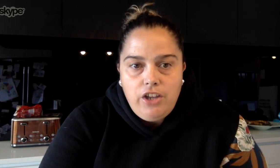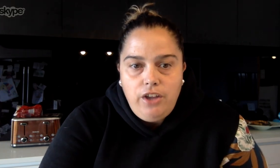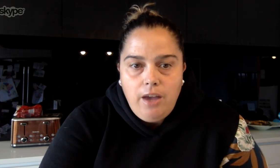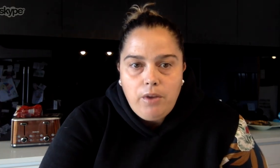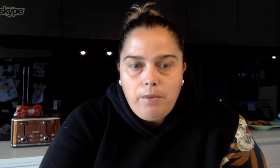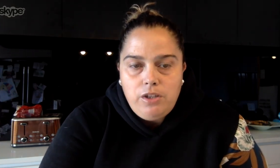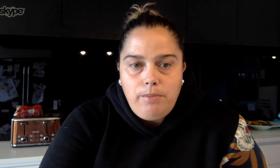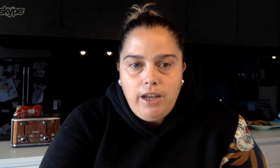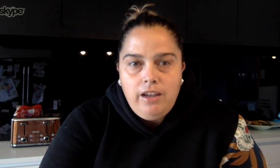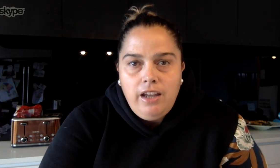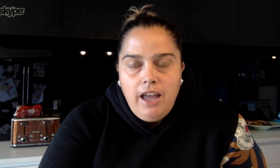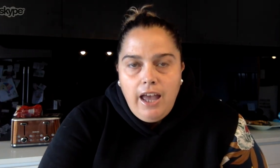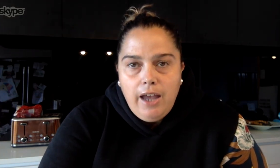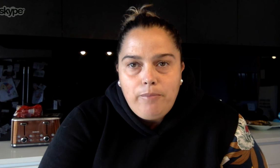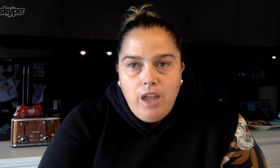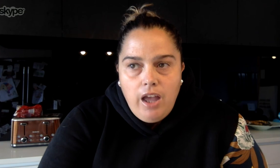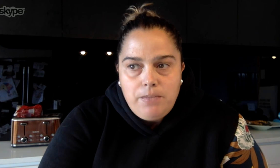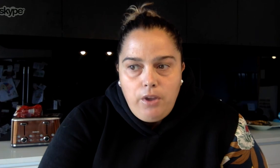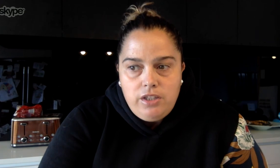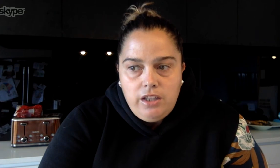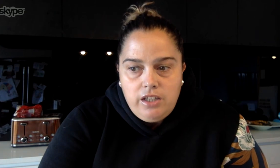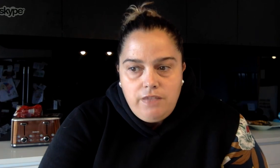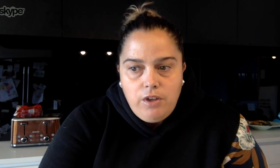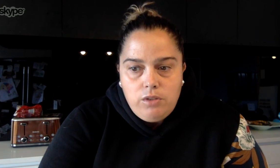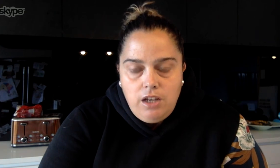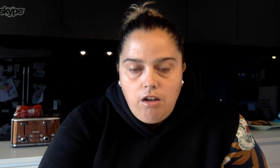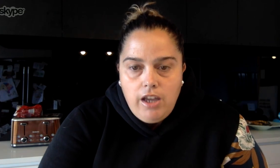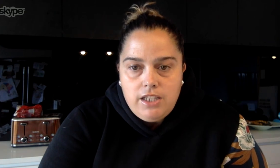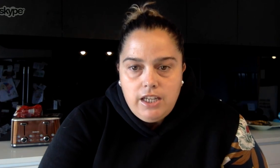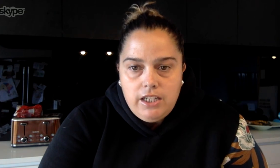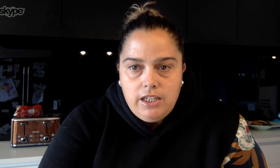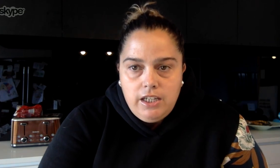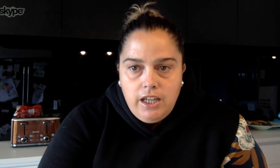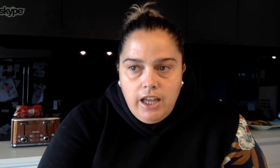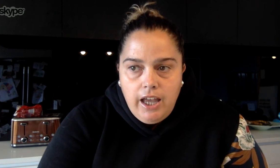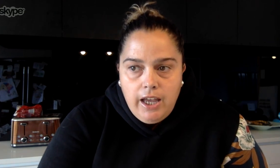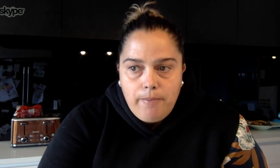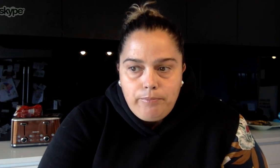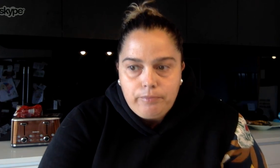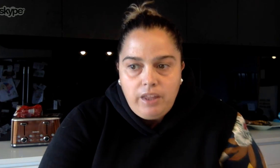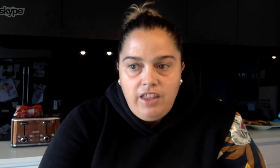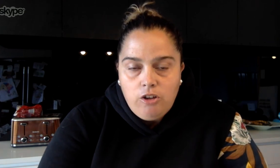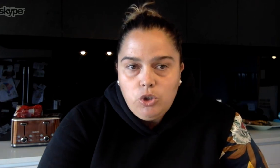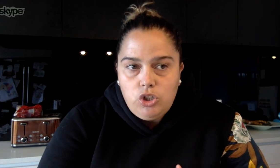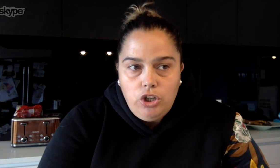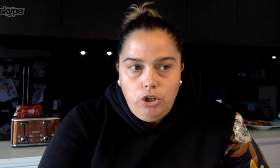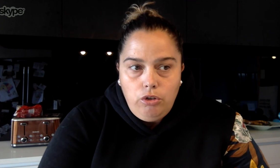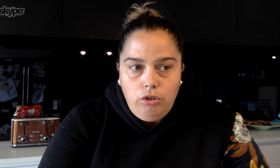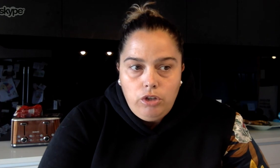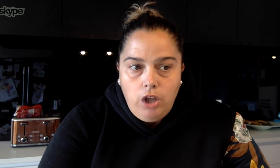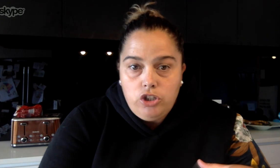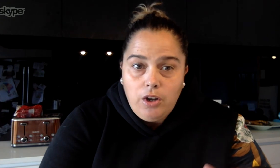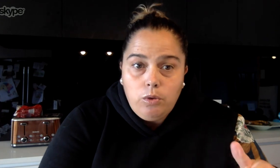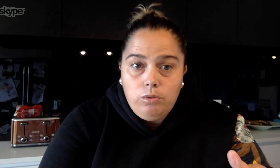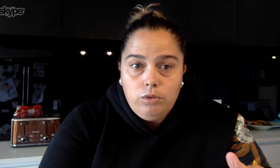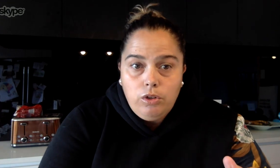can you help? What can we do better? I suppose the difficulty lies in our children who